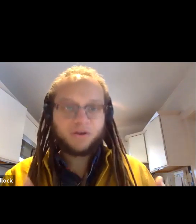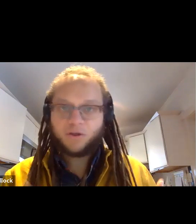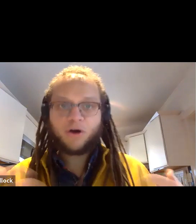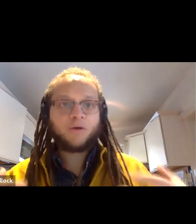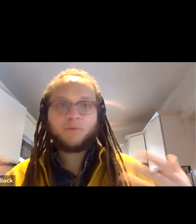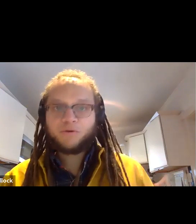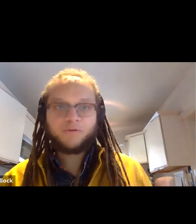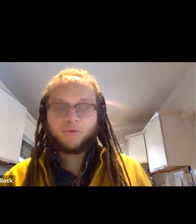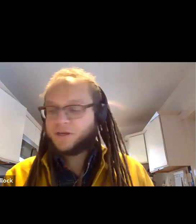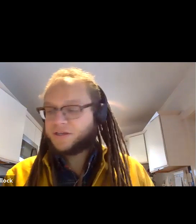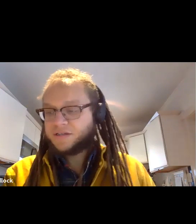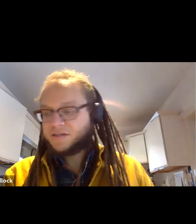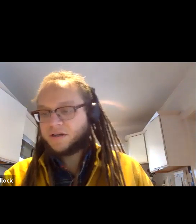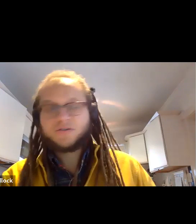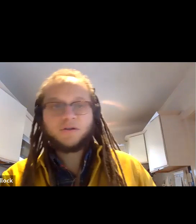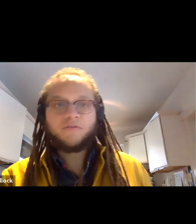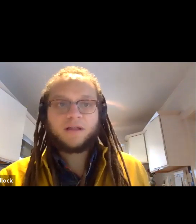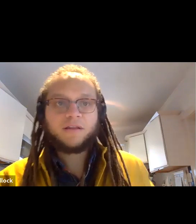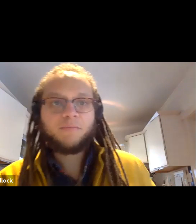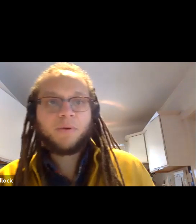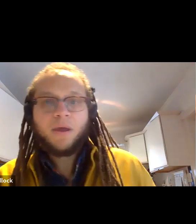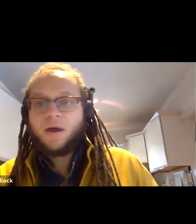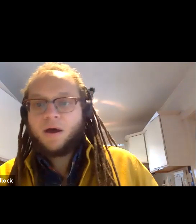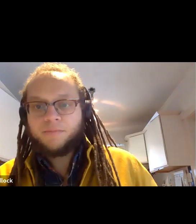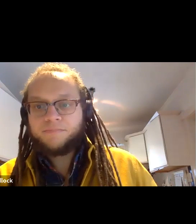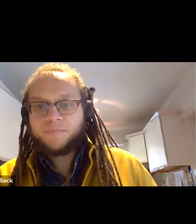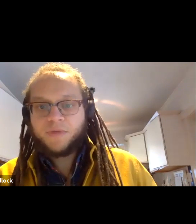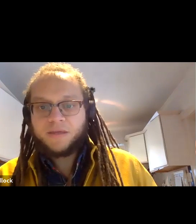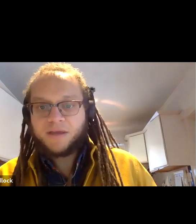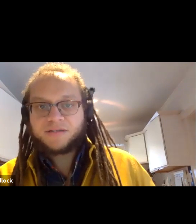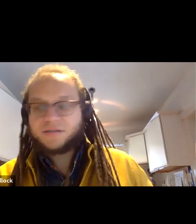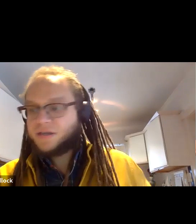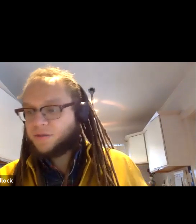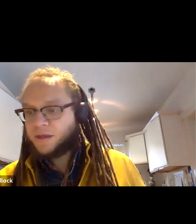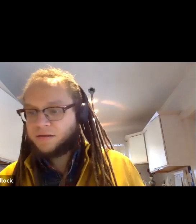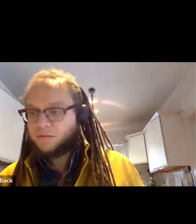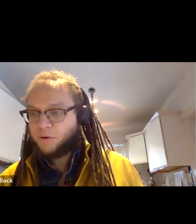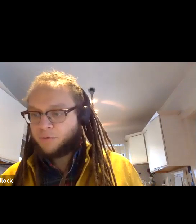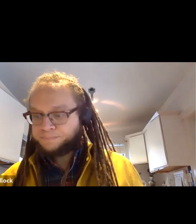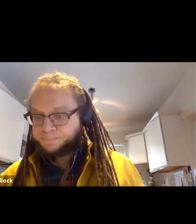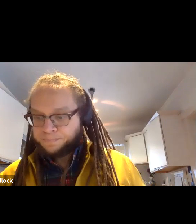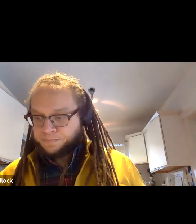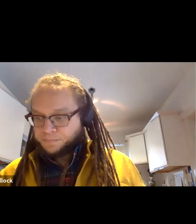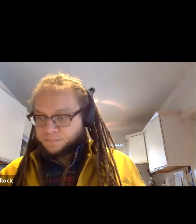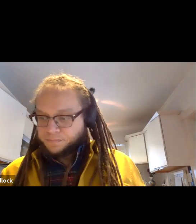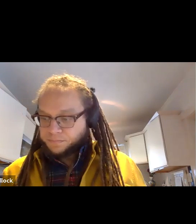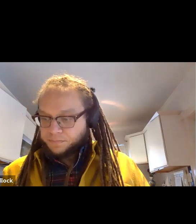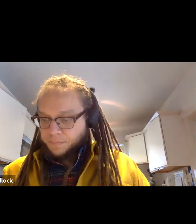is this very long, beautiful, ornate sentence. And I also love that leap that he makes at the end of the poem.